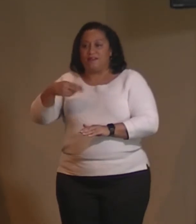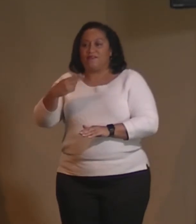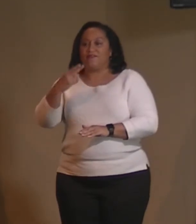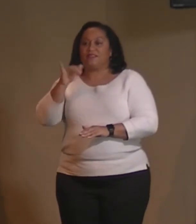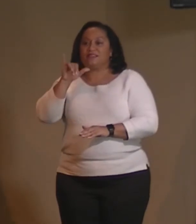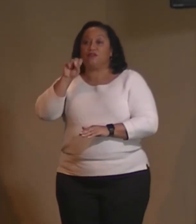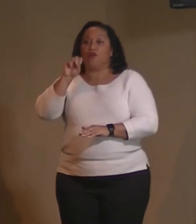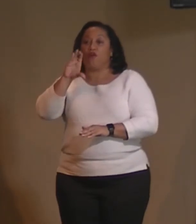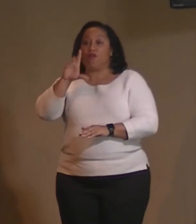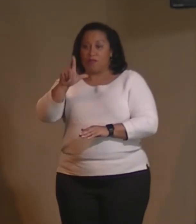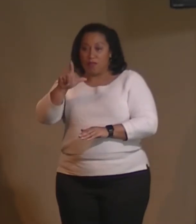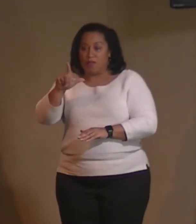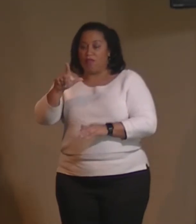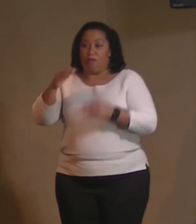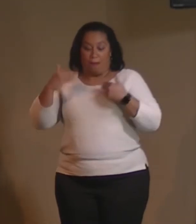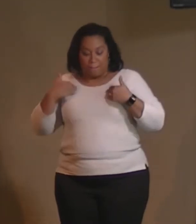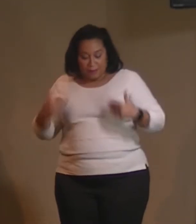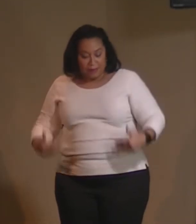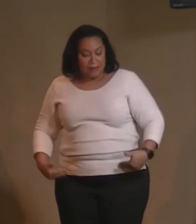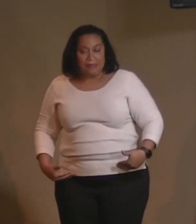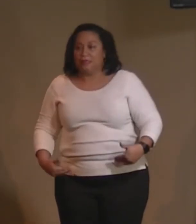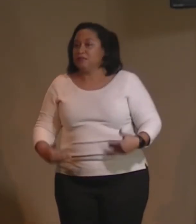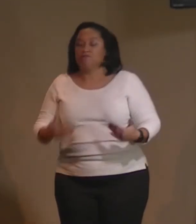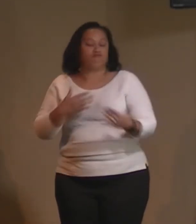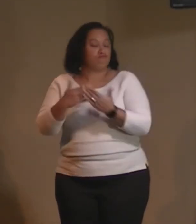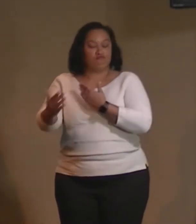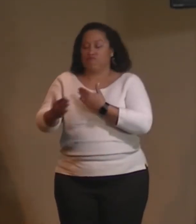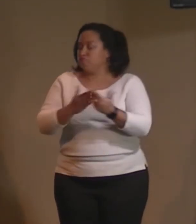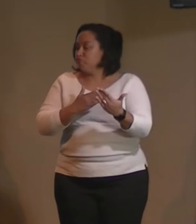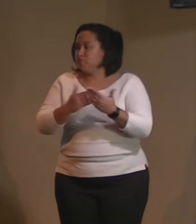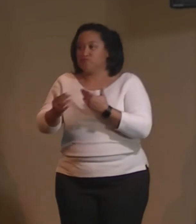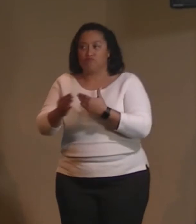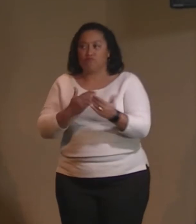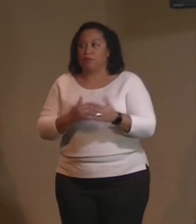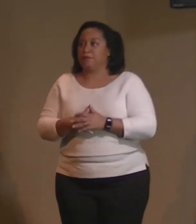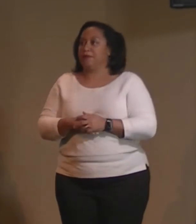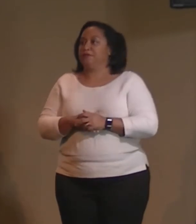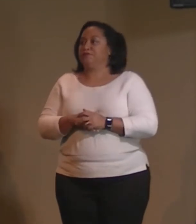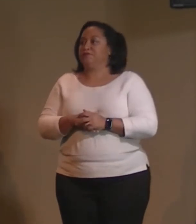poetic being, it makes ne'er no difference.